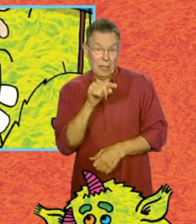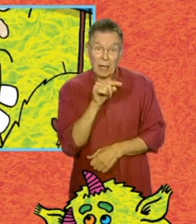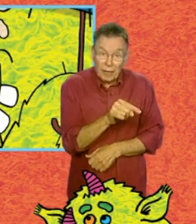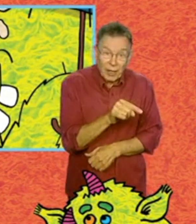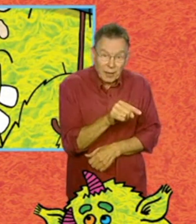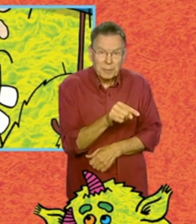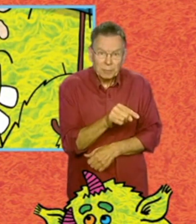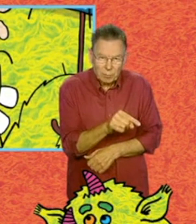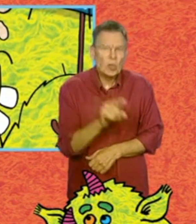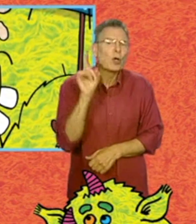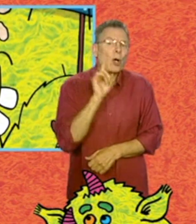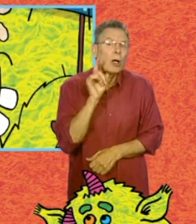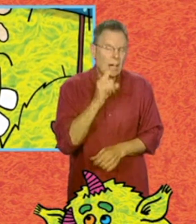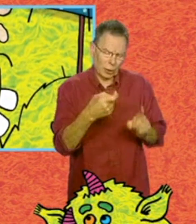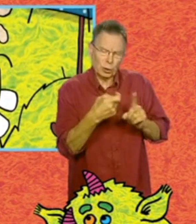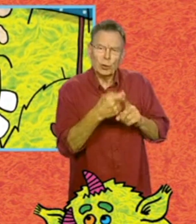Either a kitchen girl comes out,